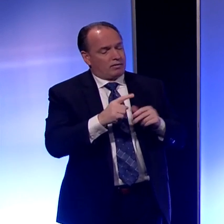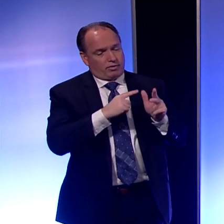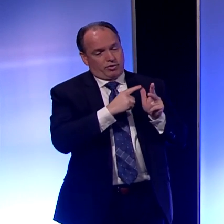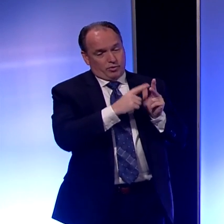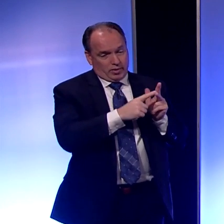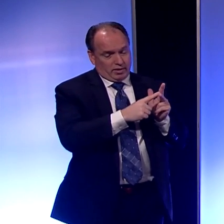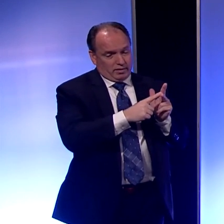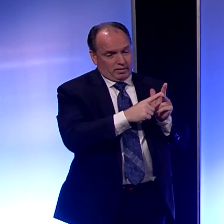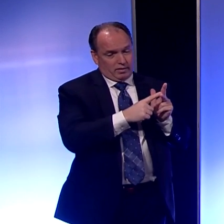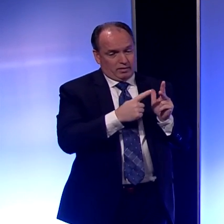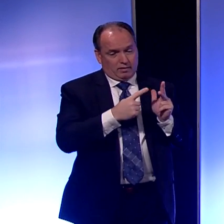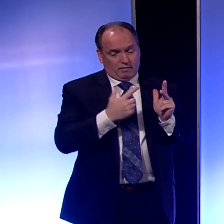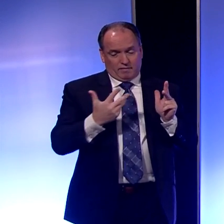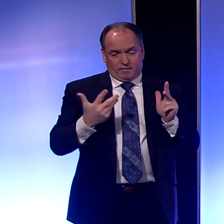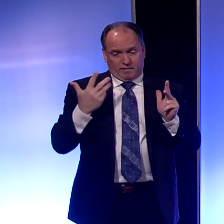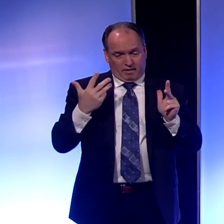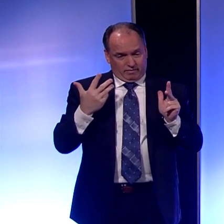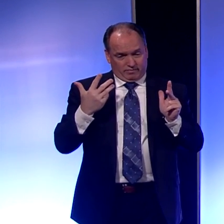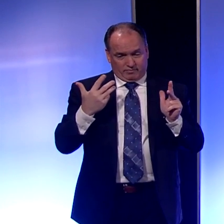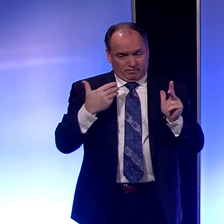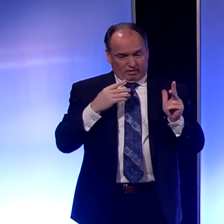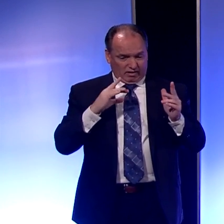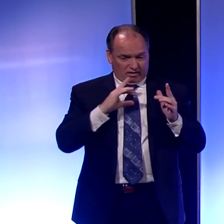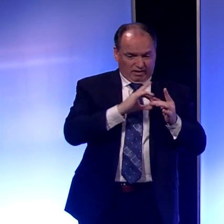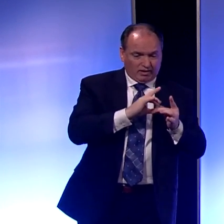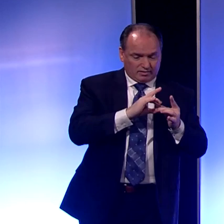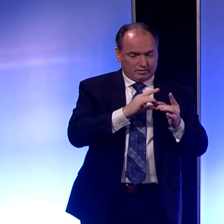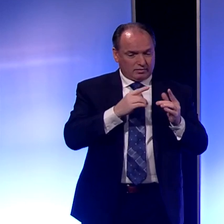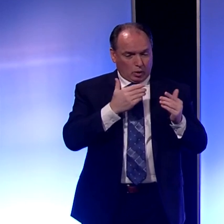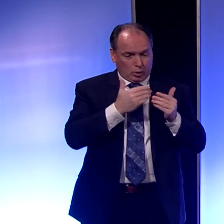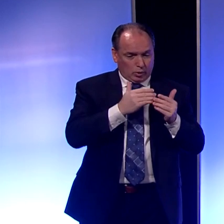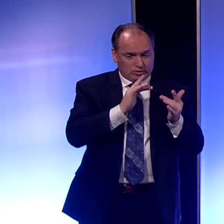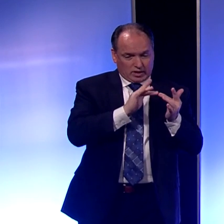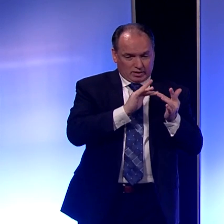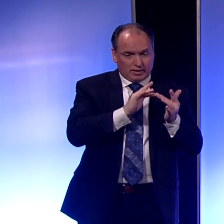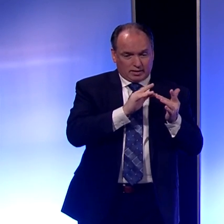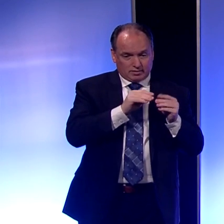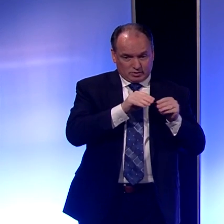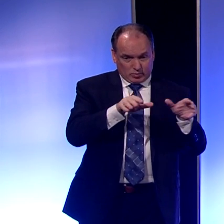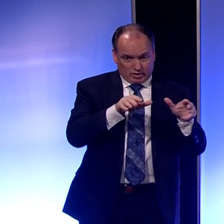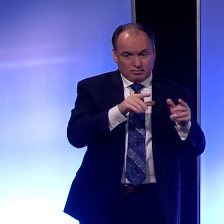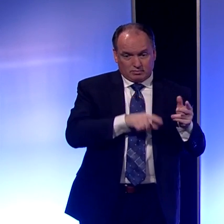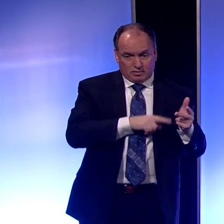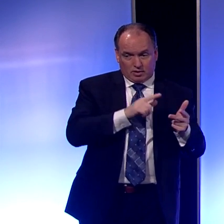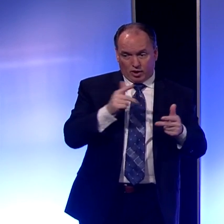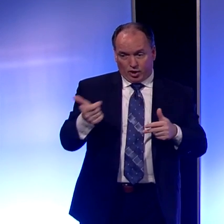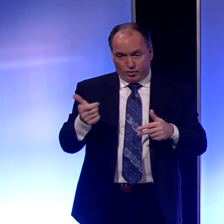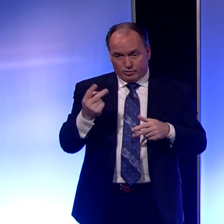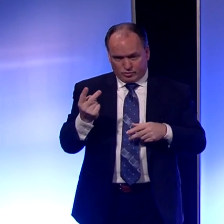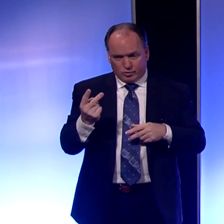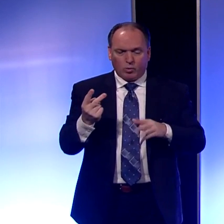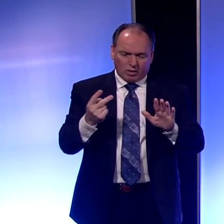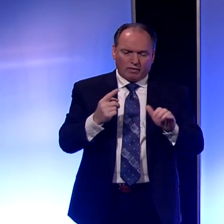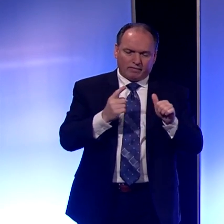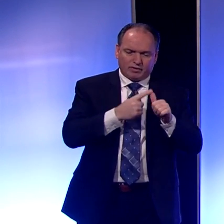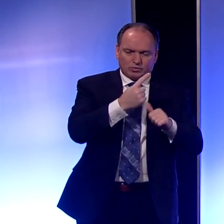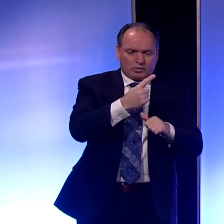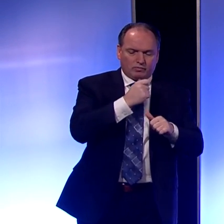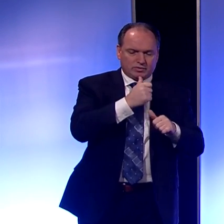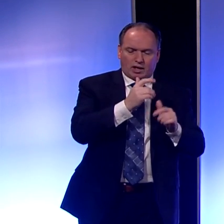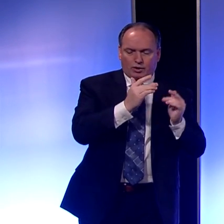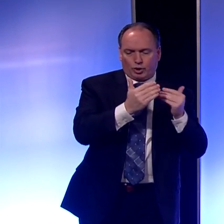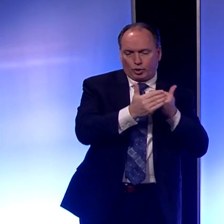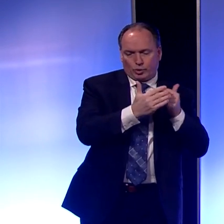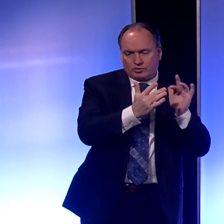cases have a connection, close contact spread. The other two, well, the first one wasn't close